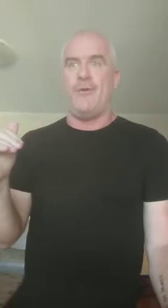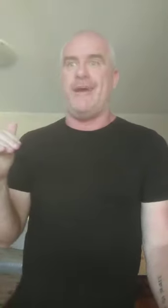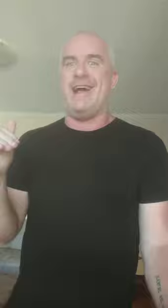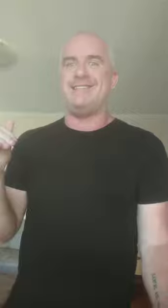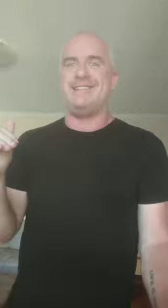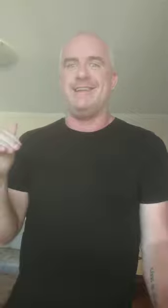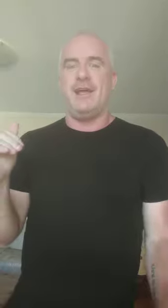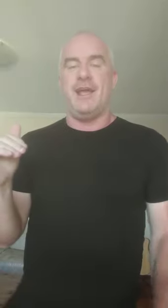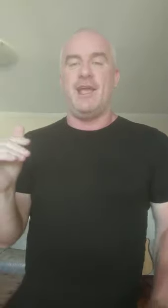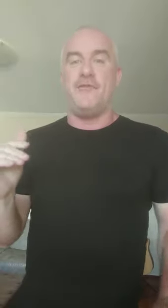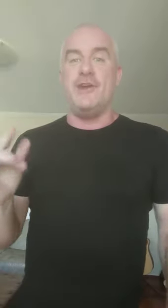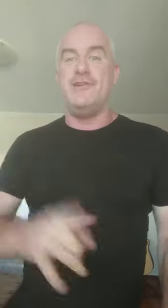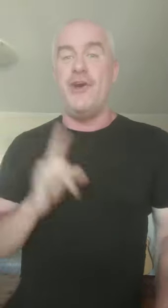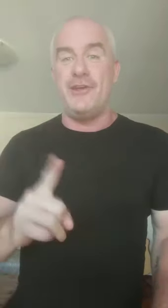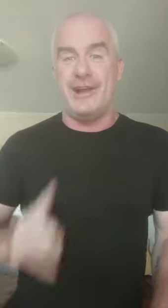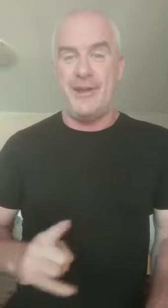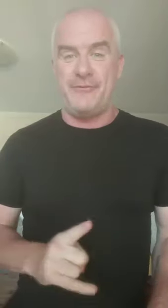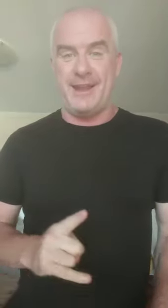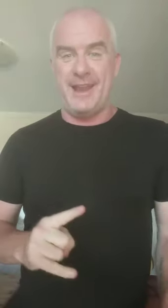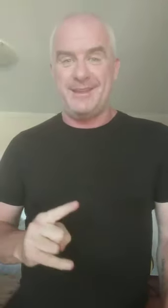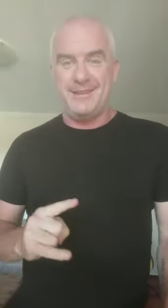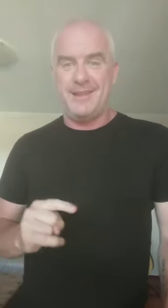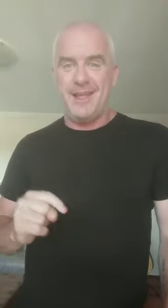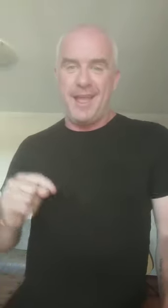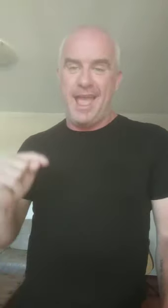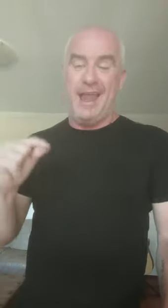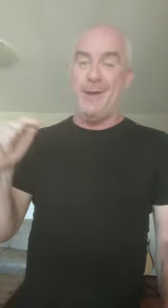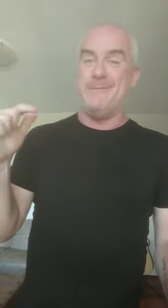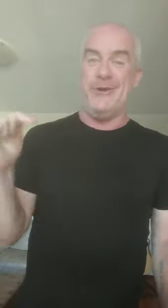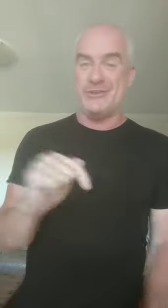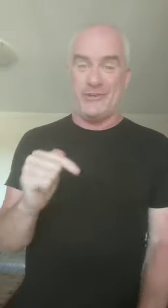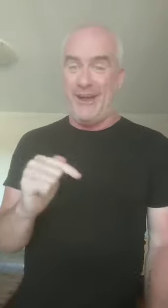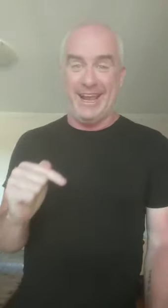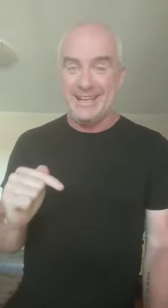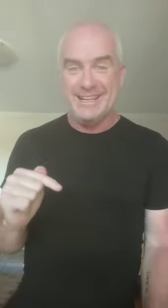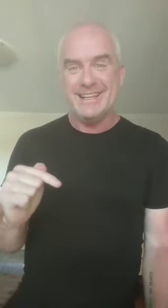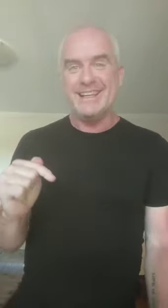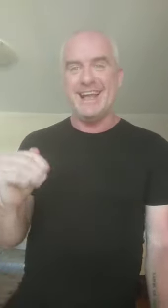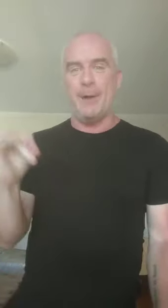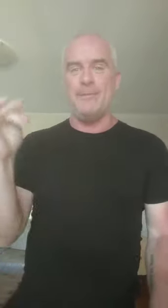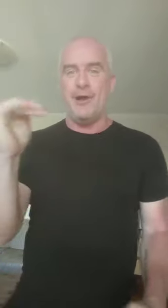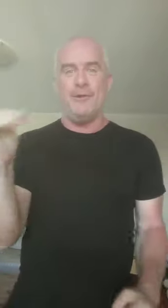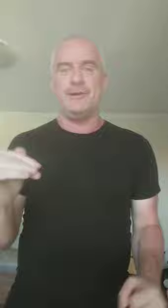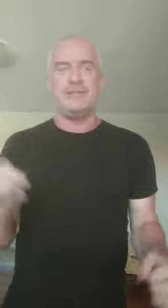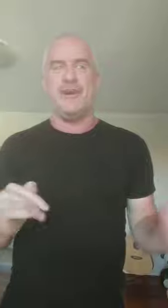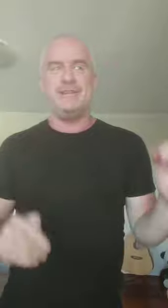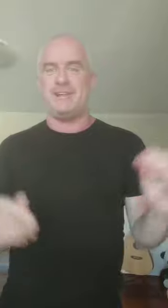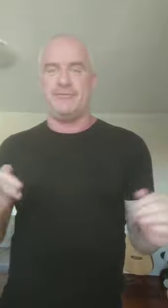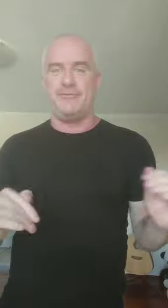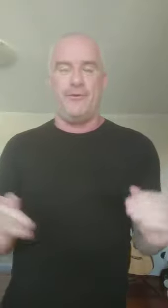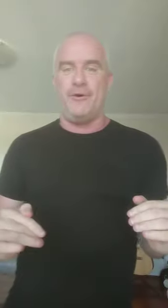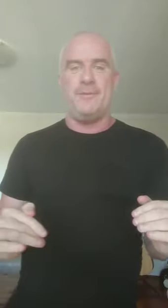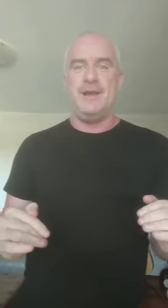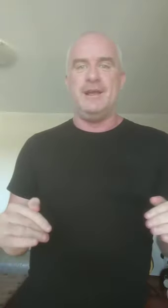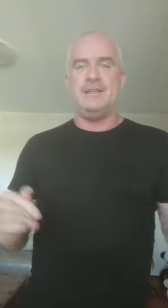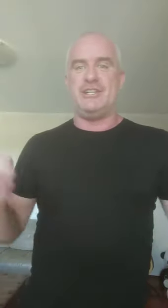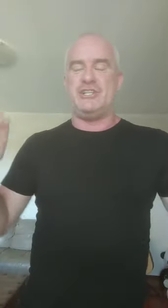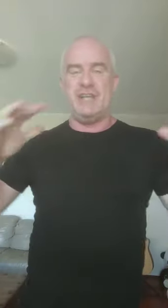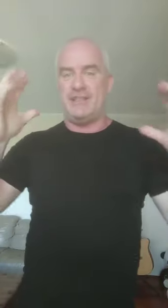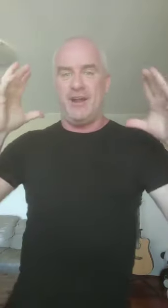Whereas, if I know that I don't fit in, and I'm not trying, I'm no longer trying to conform to shit that